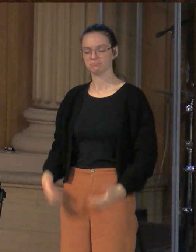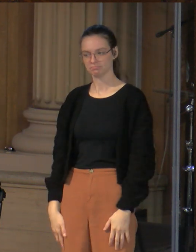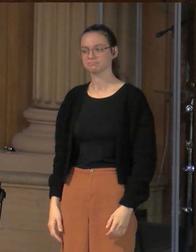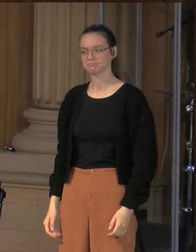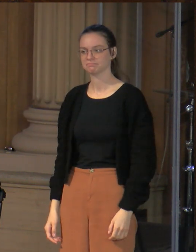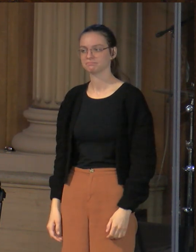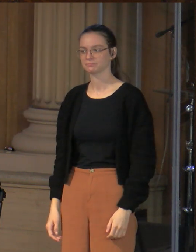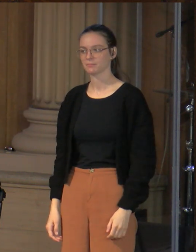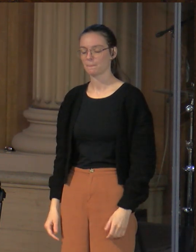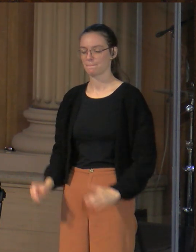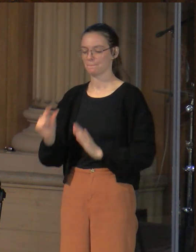Verse 41, says,